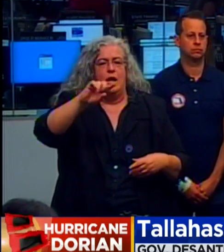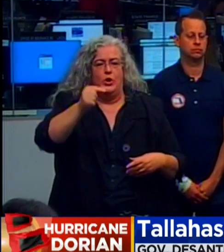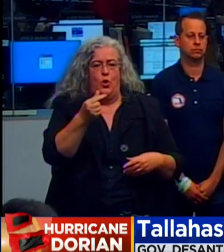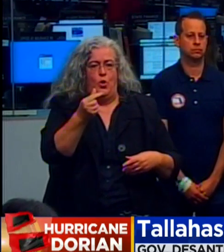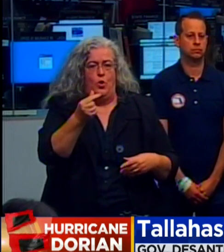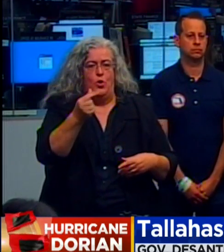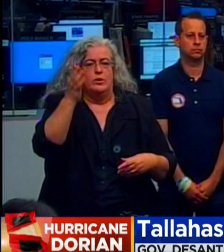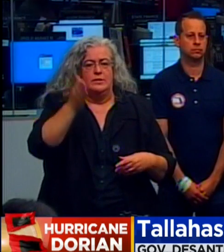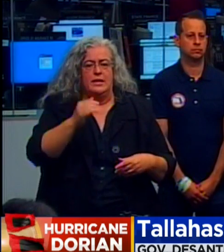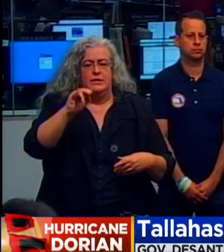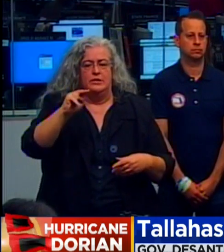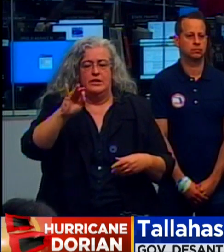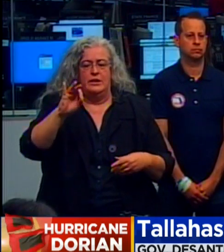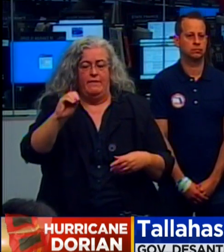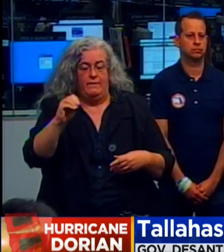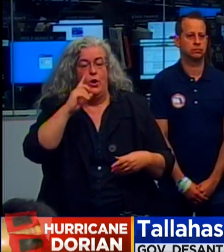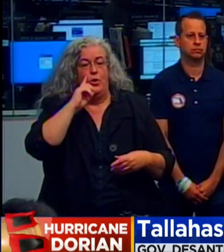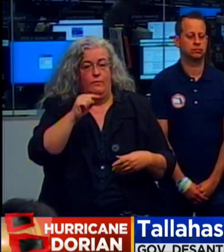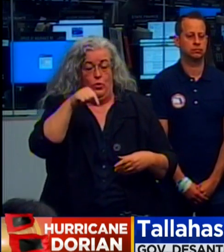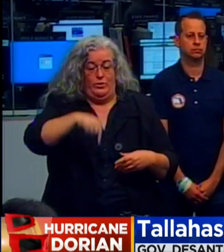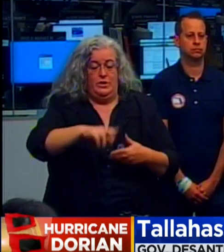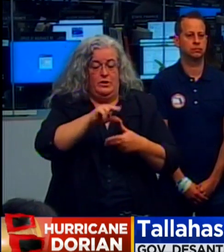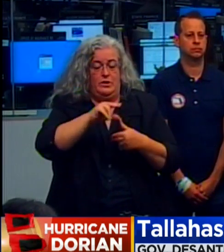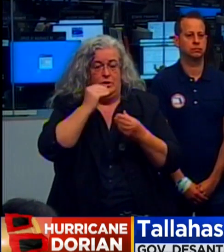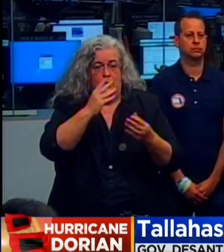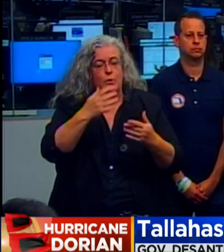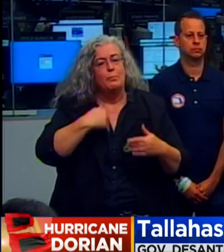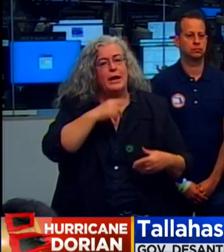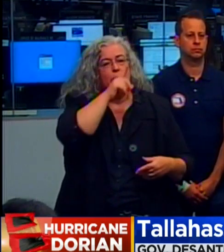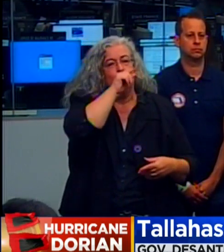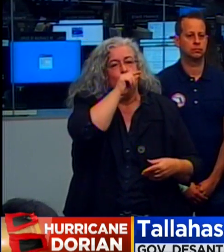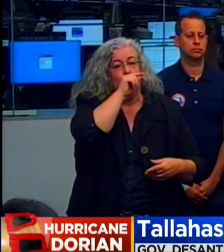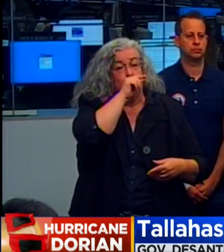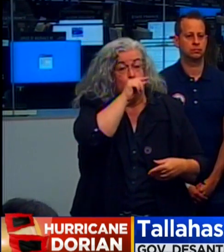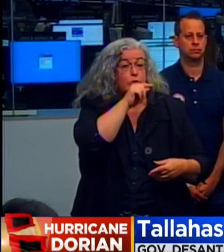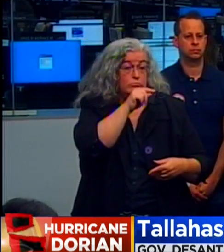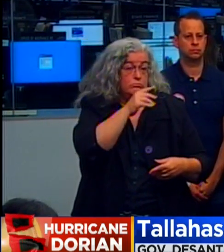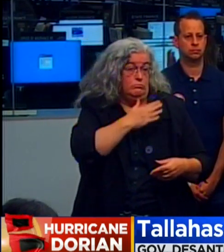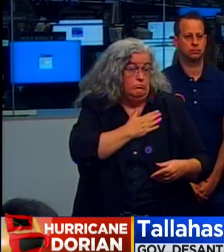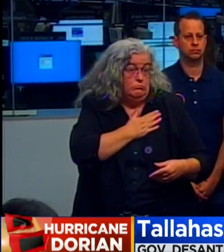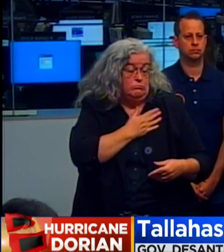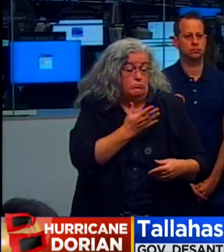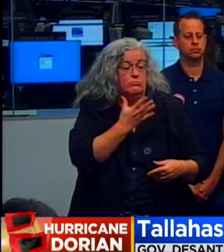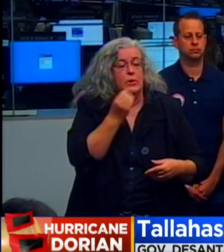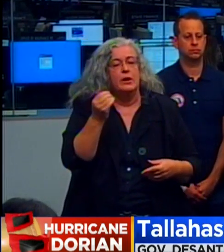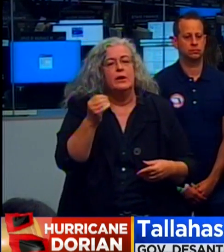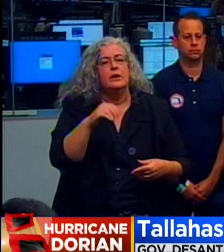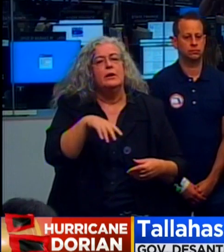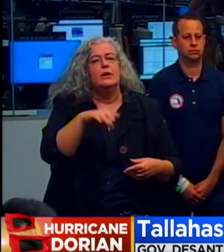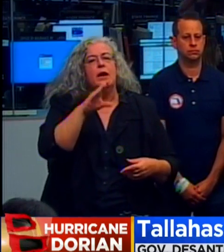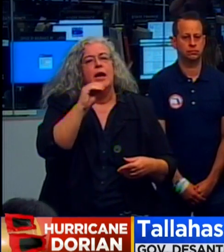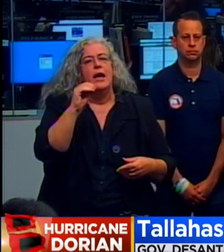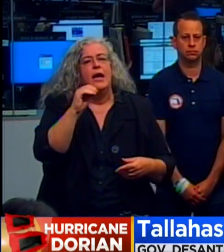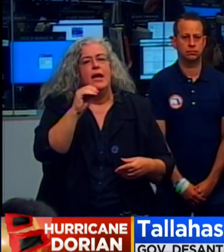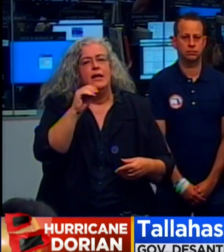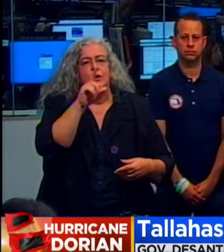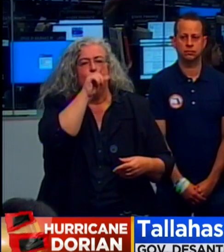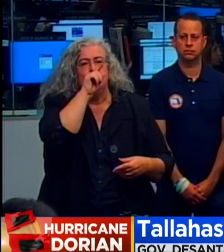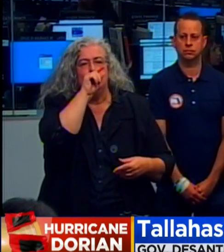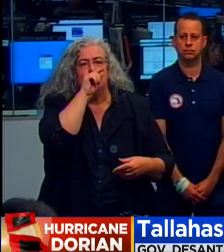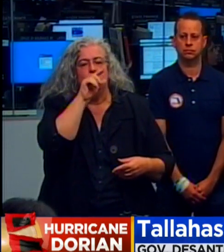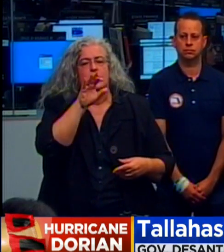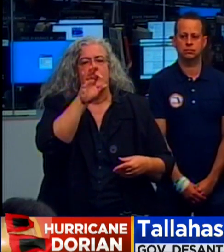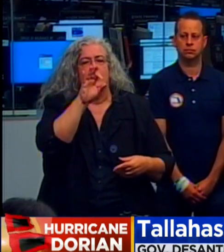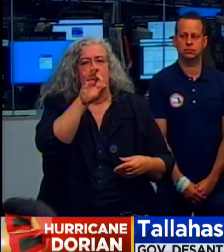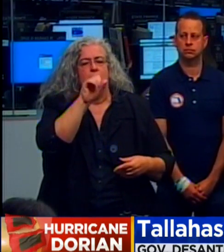updates and updates as we do. You can do my Twitter account. You can also do the state emergency response Twitter account, which is at